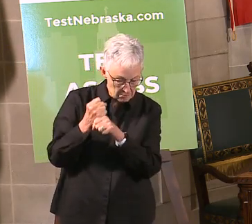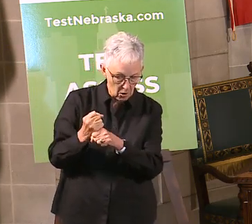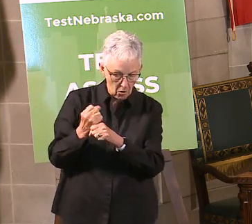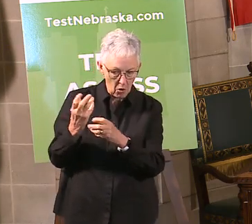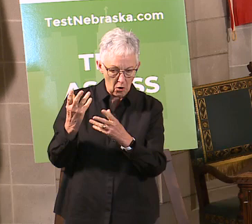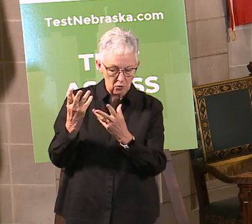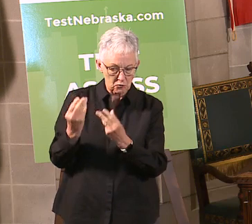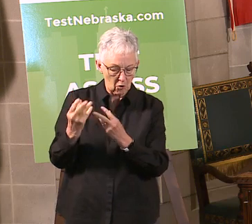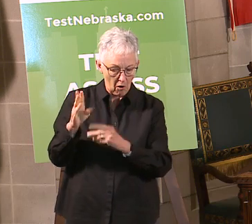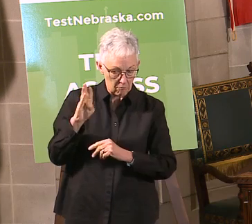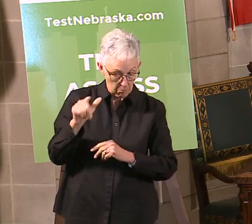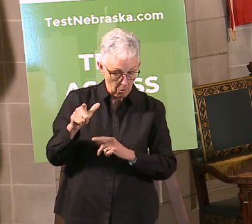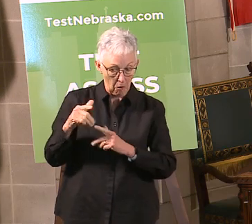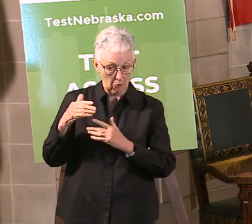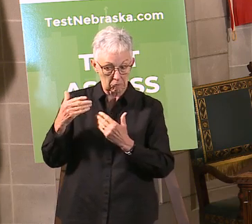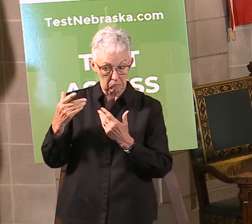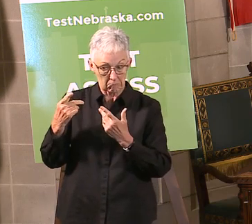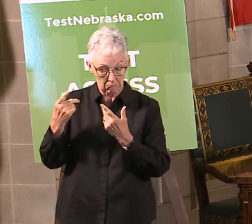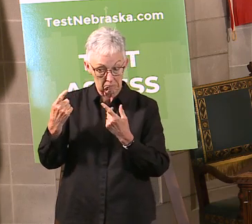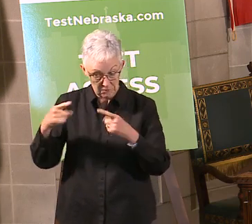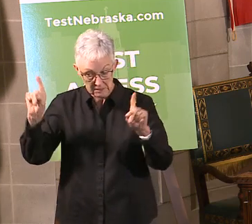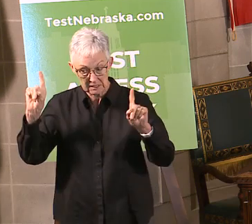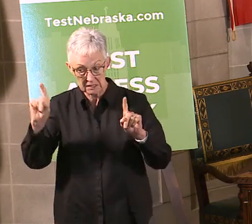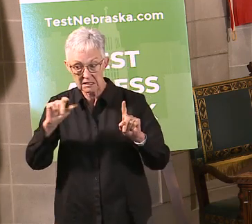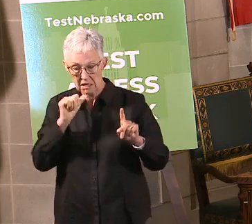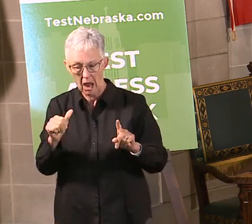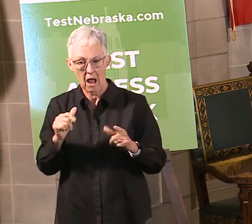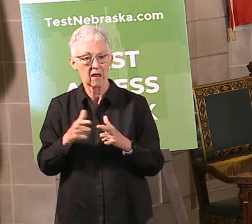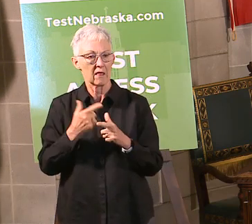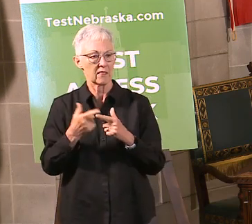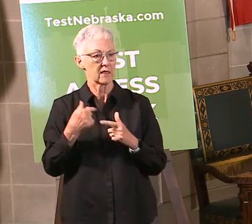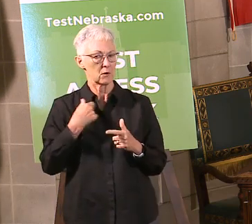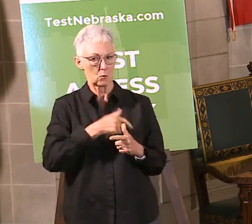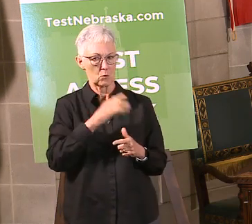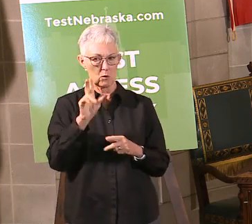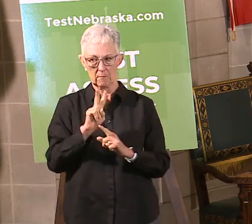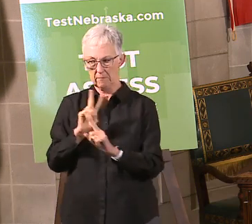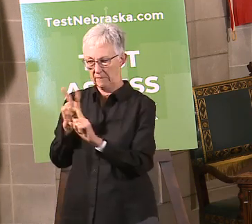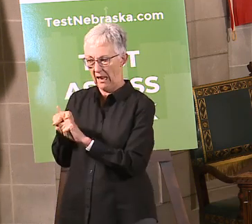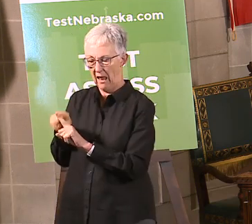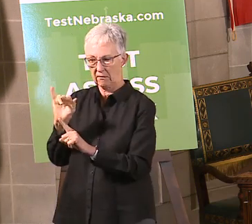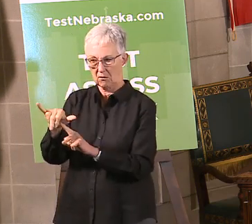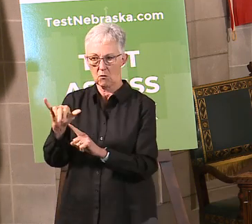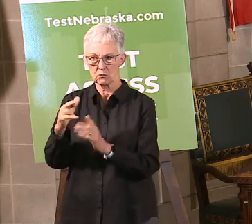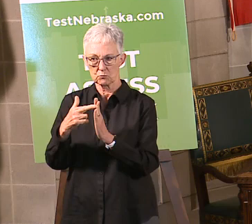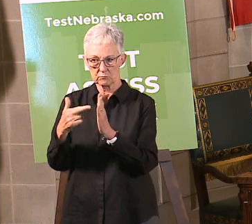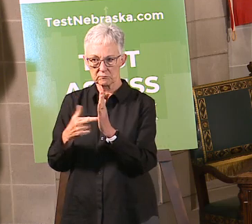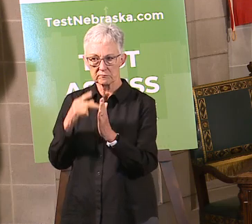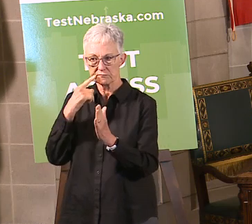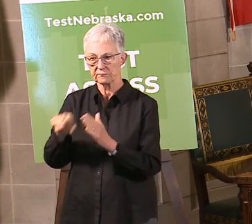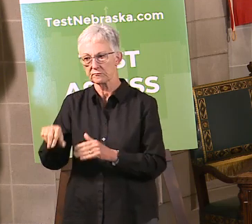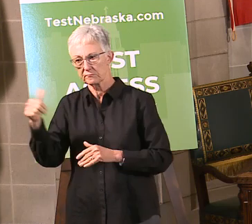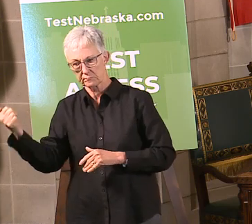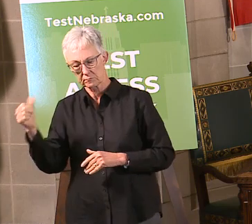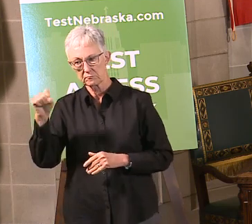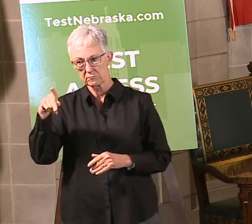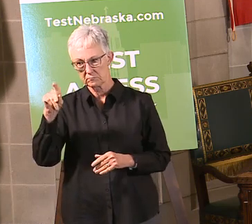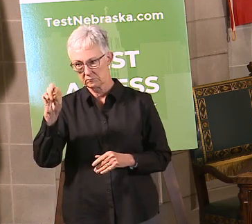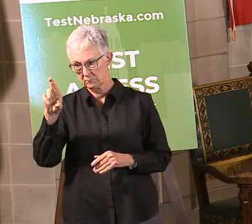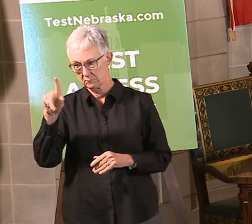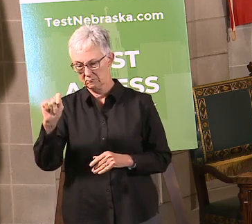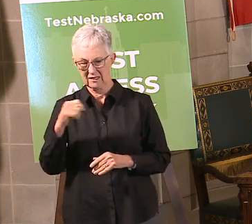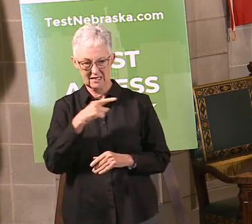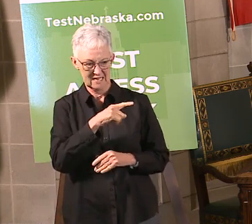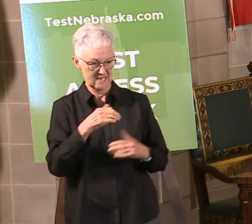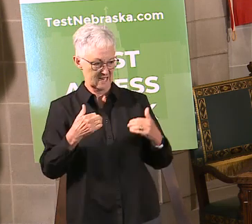with, I have an advisory group of our superintendents, I'll meet with them on Wednesday where I have about 24 superintendents,